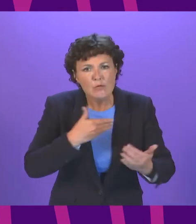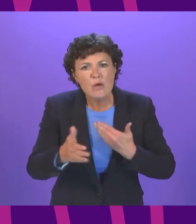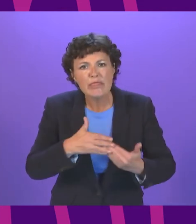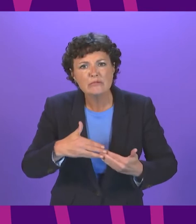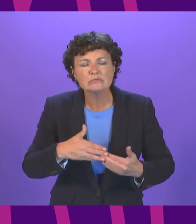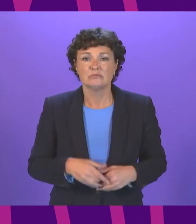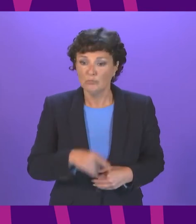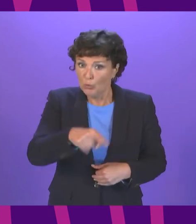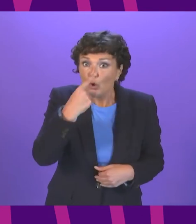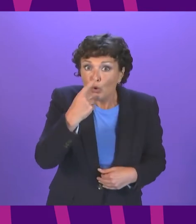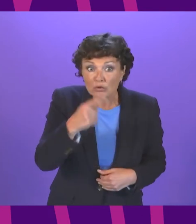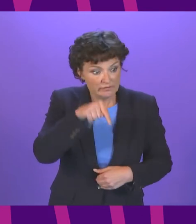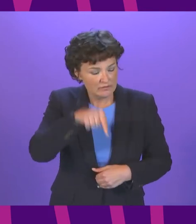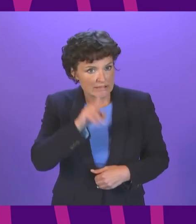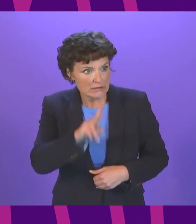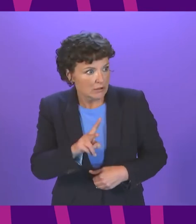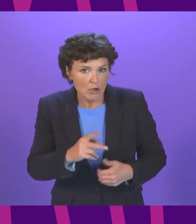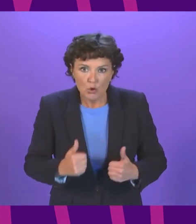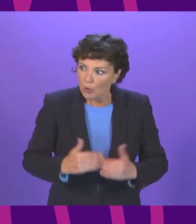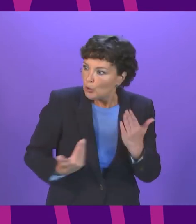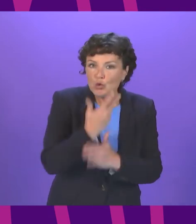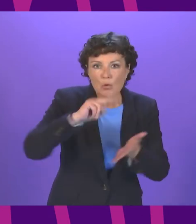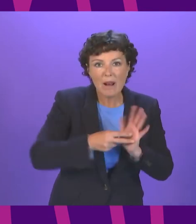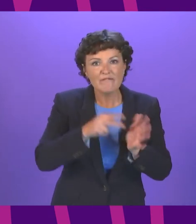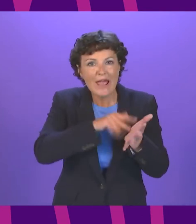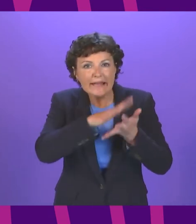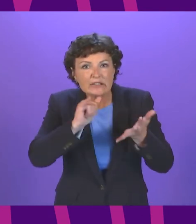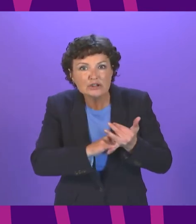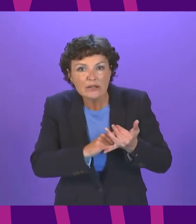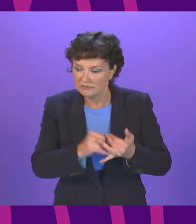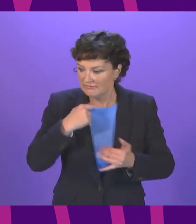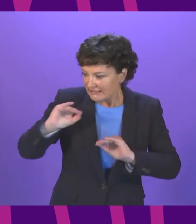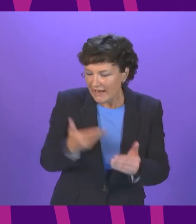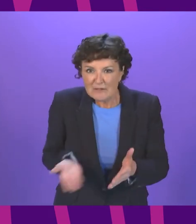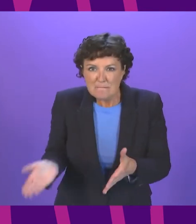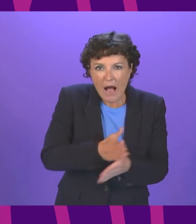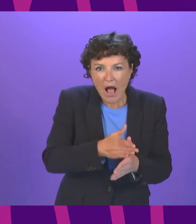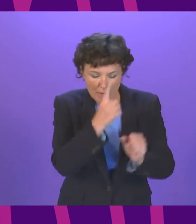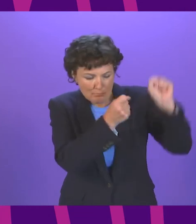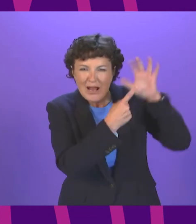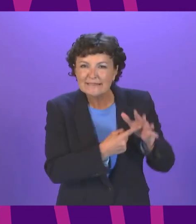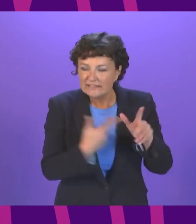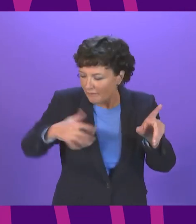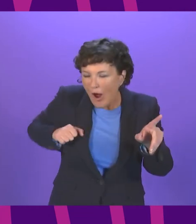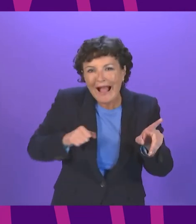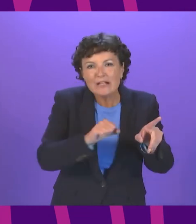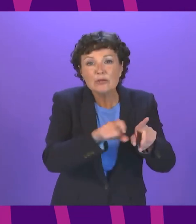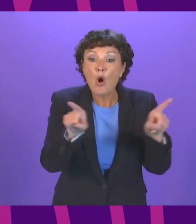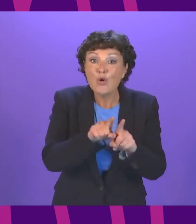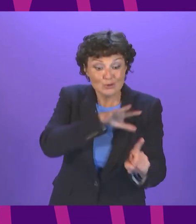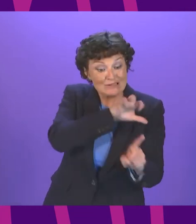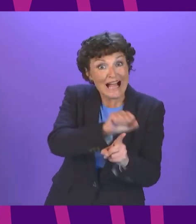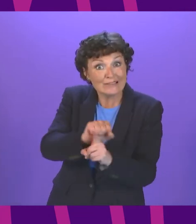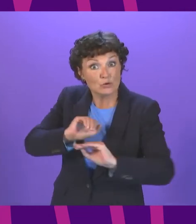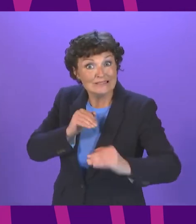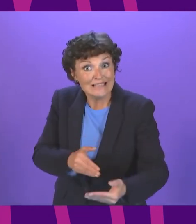programme bring forward a real NHS recovery plan that gets services back on track prioritises dealing with the backlog in diagnostic services and